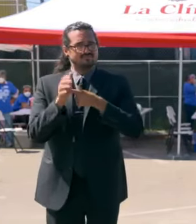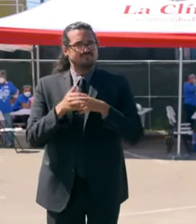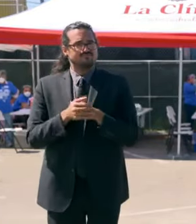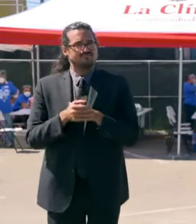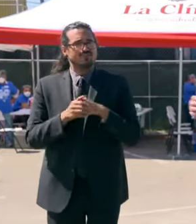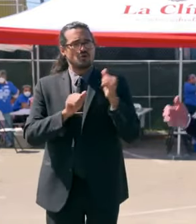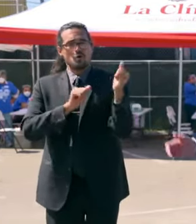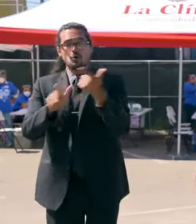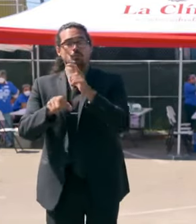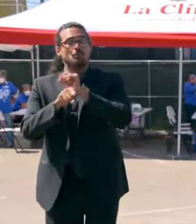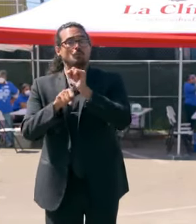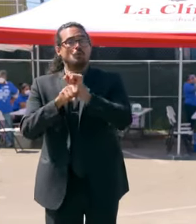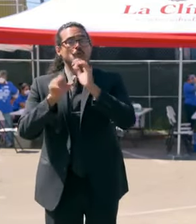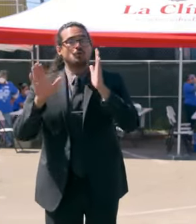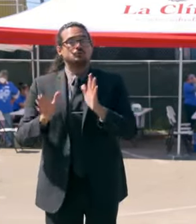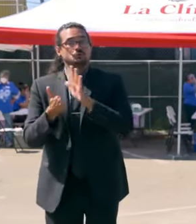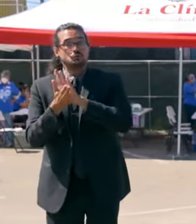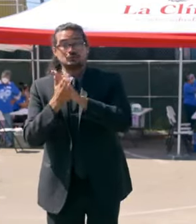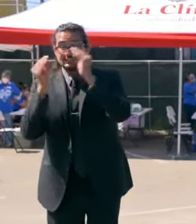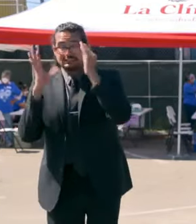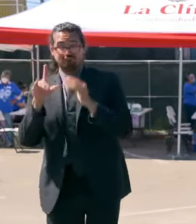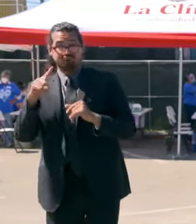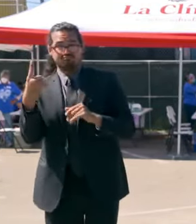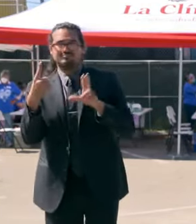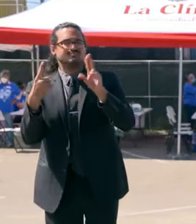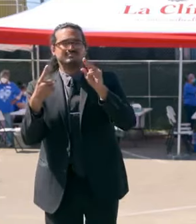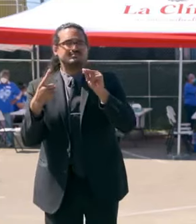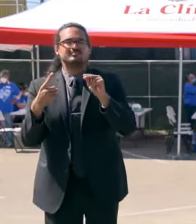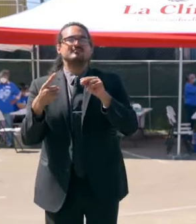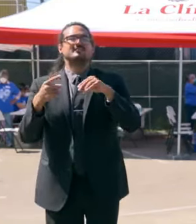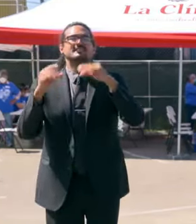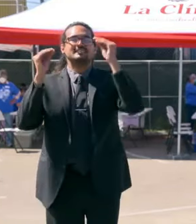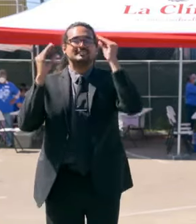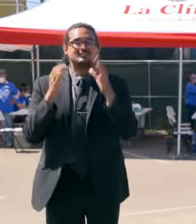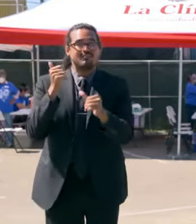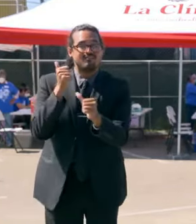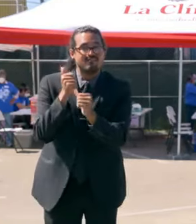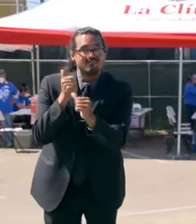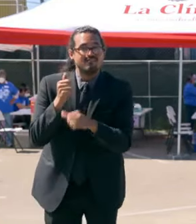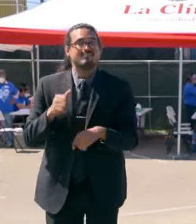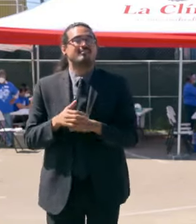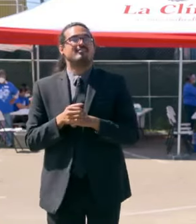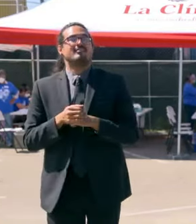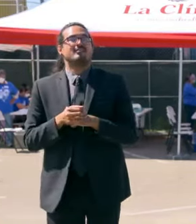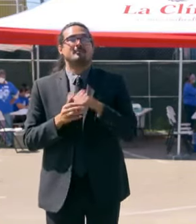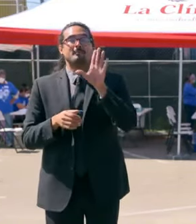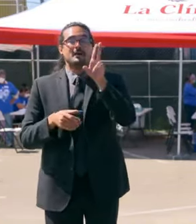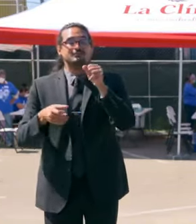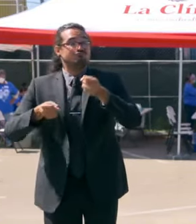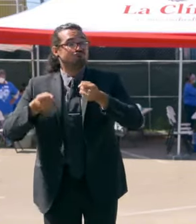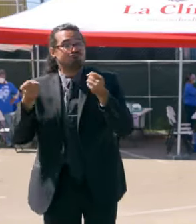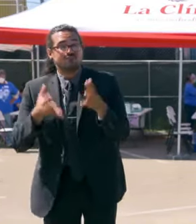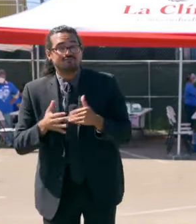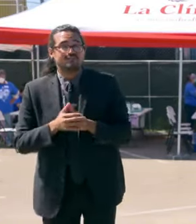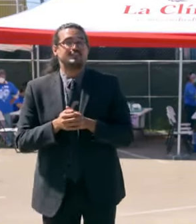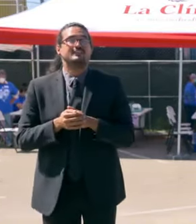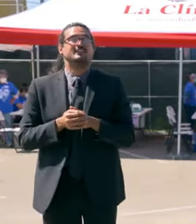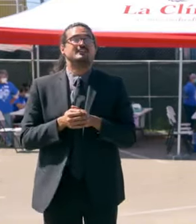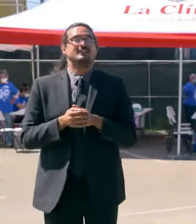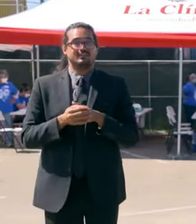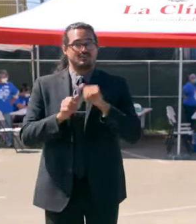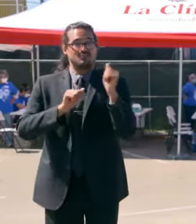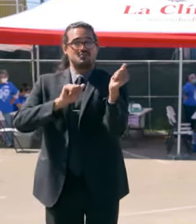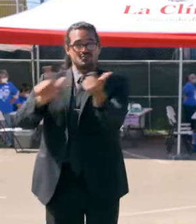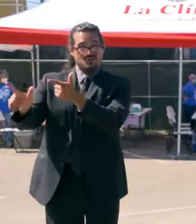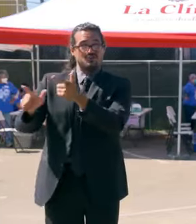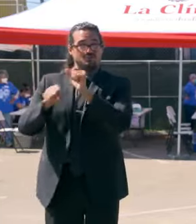teachers, but all the paraprofessionals, bus drivers, custodial staff, to be vaccinated and or be tested in the first state to update